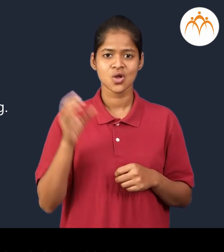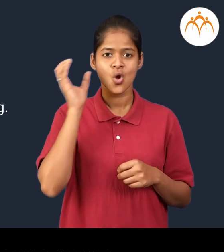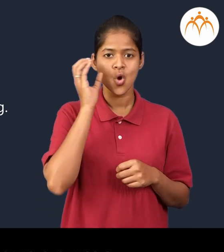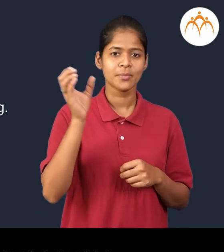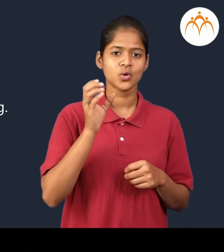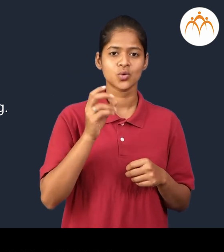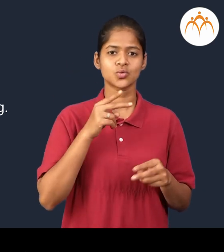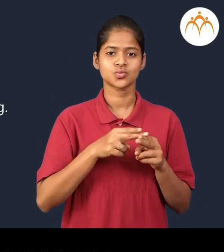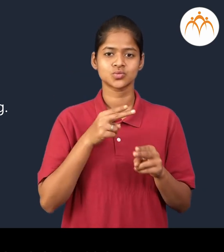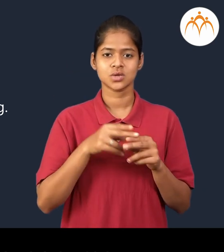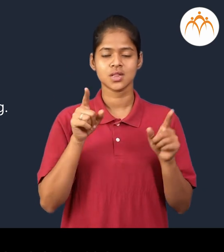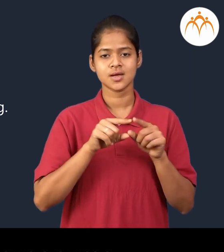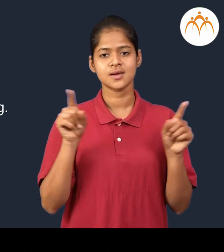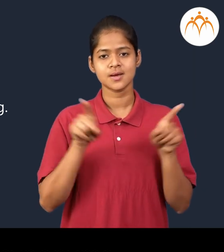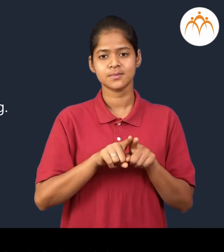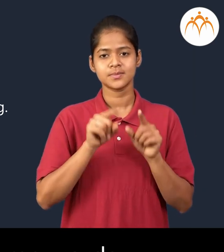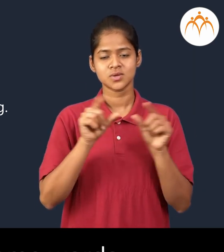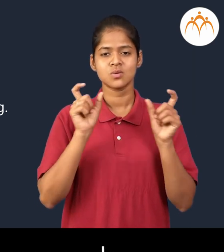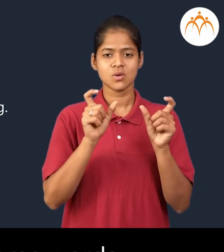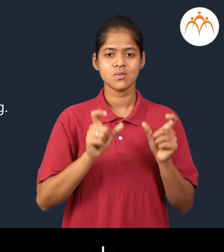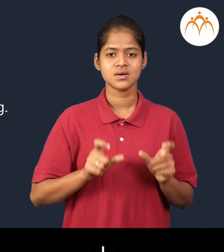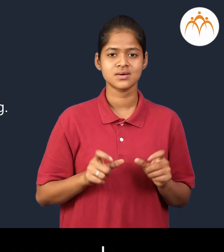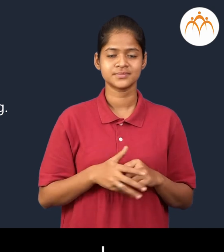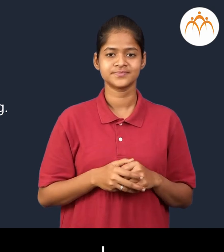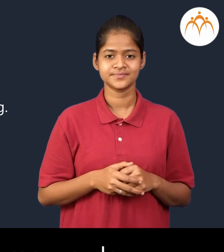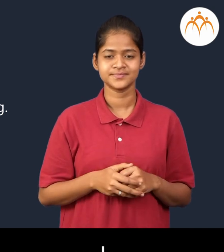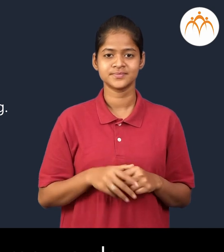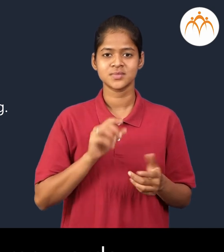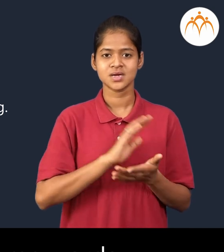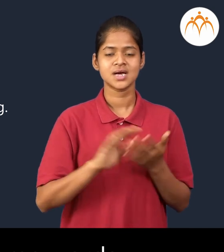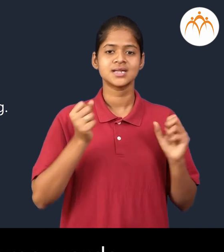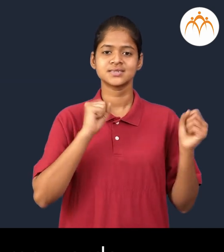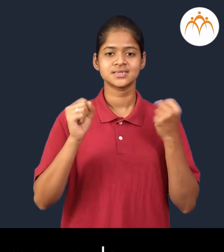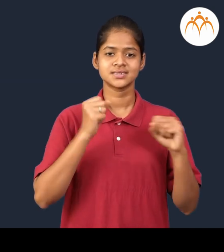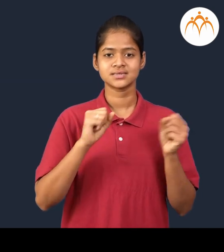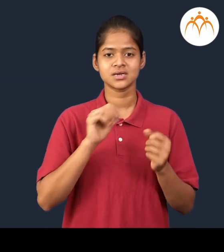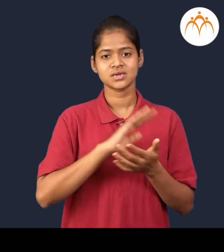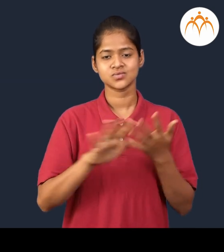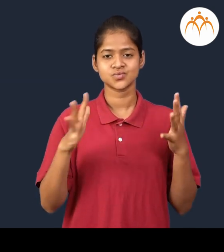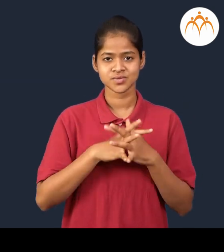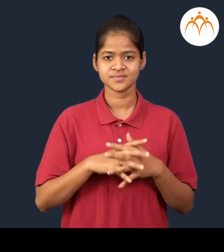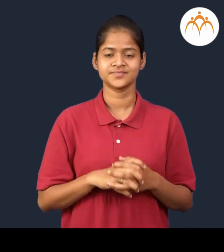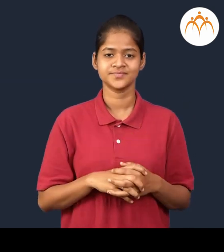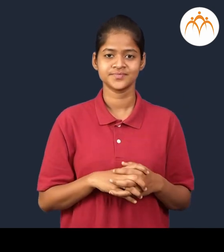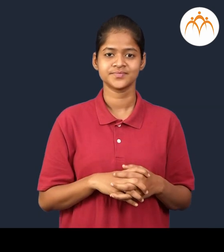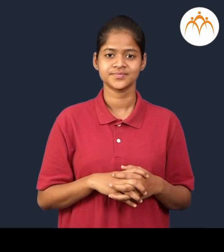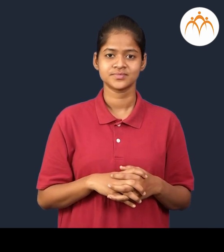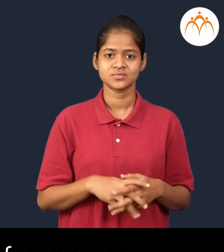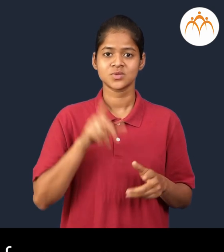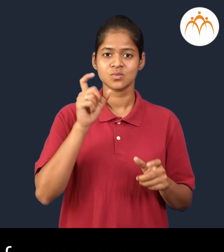of synonyms. Synonyms for some words. Exercise. Match